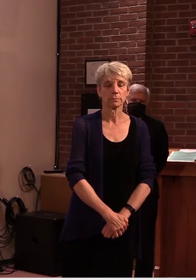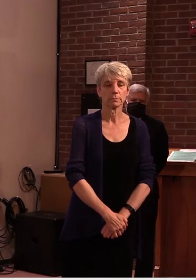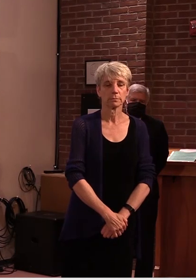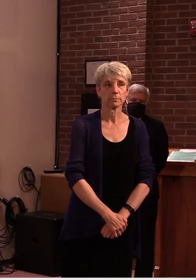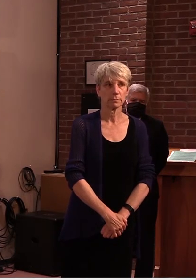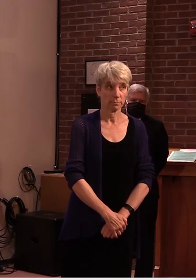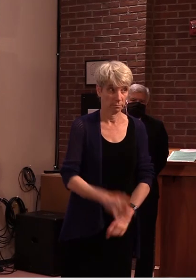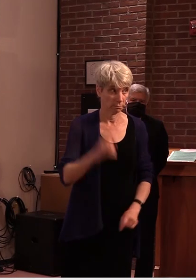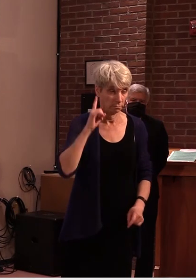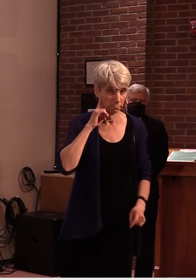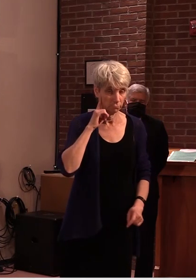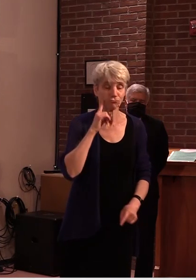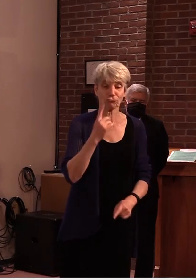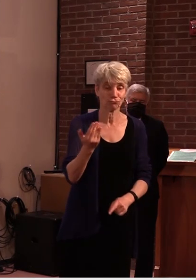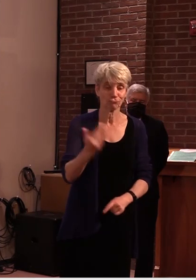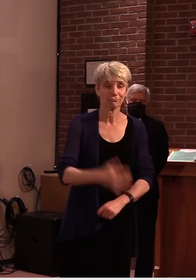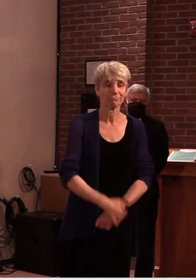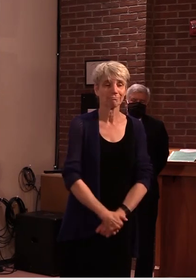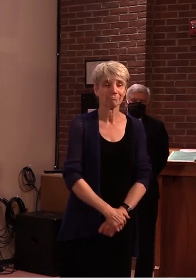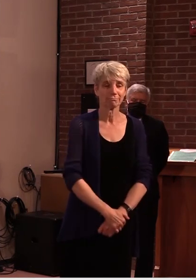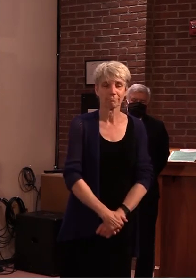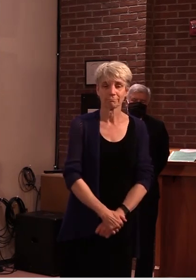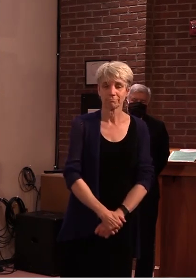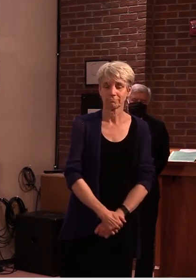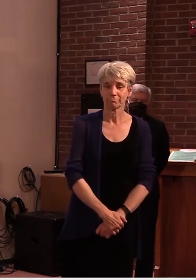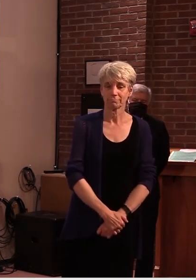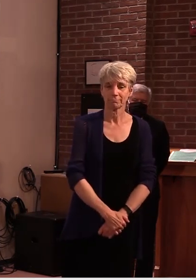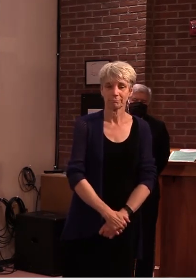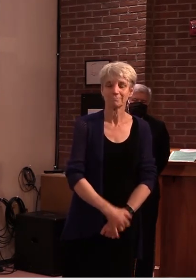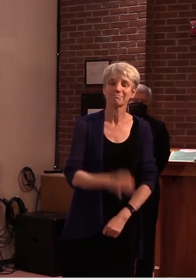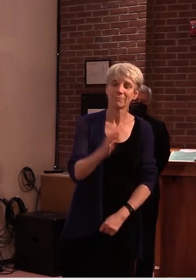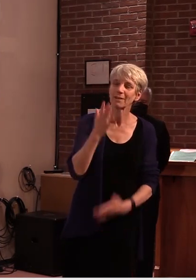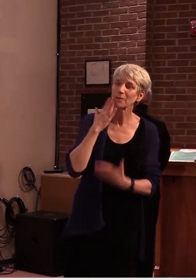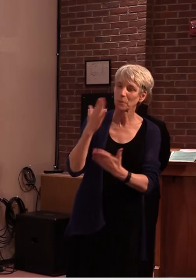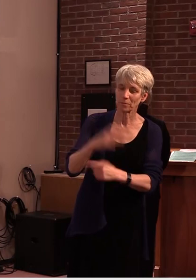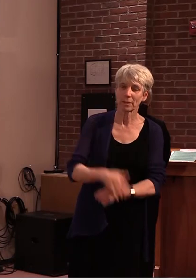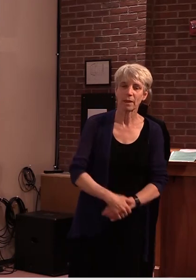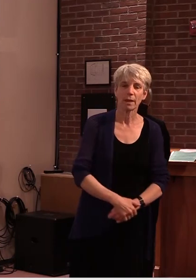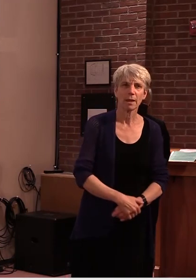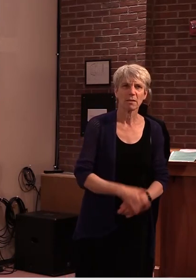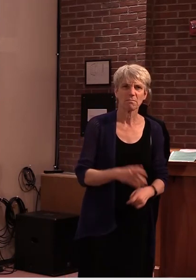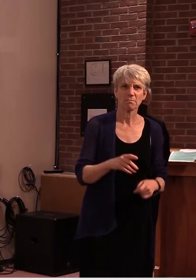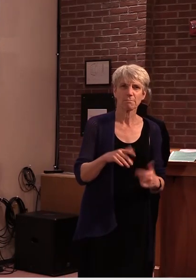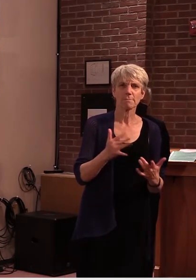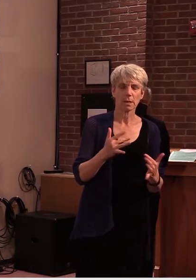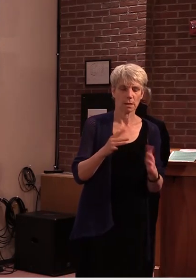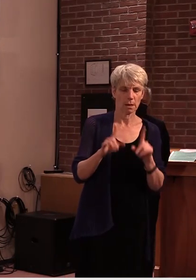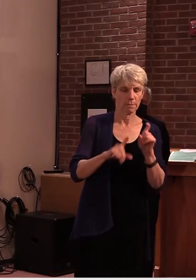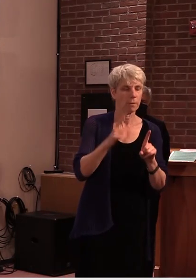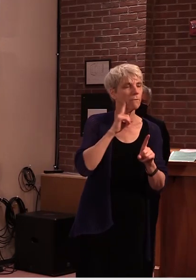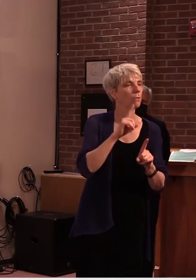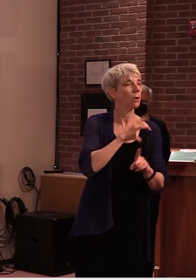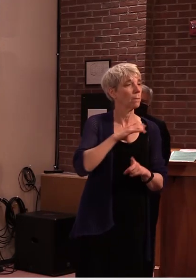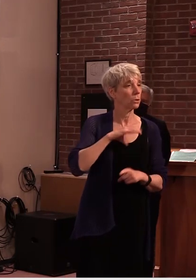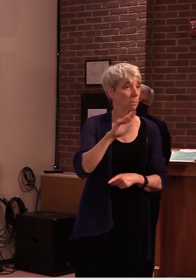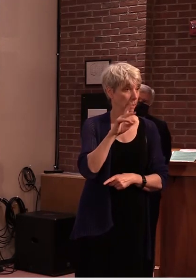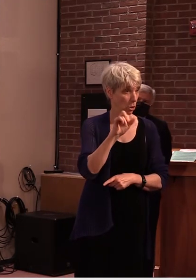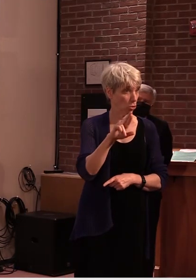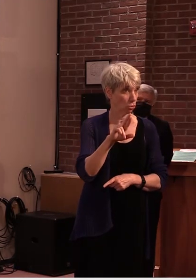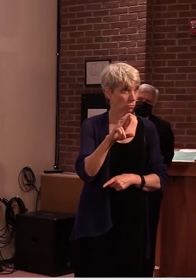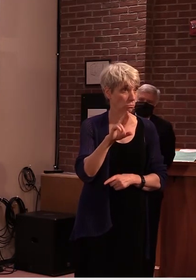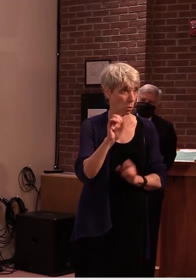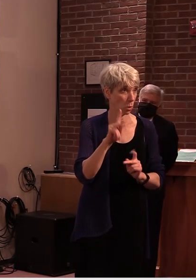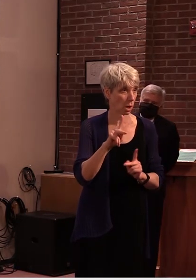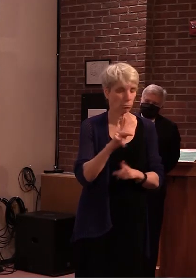can you hear me we can thank you governor i think most of my questions are for uh commissioner baker if that's all right that's